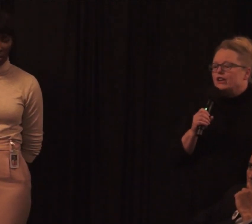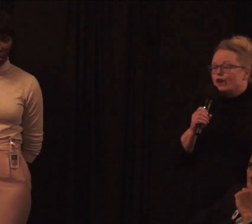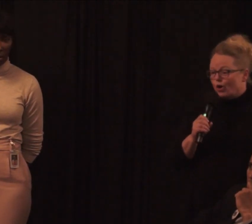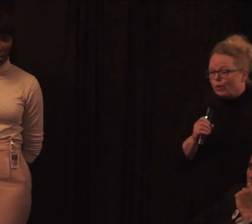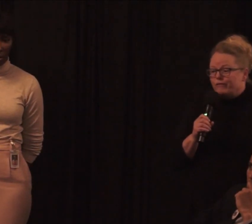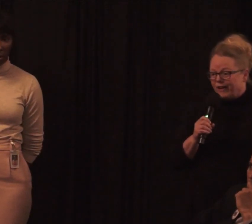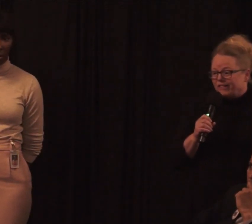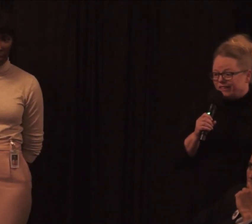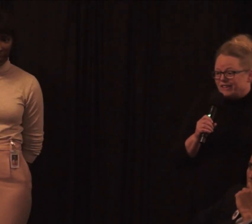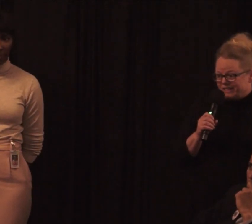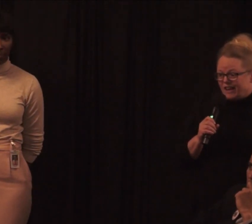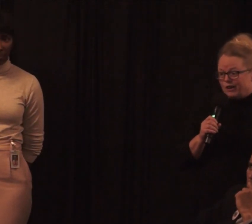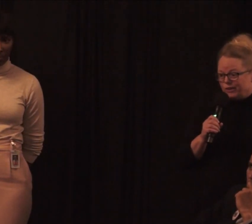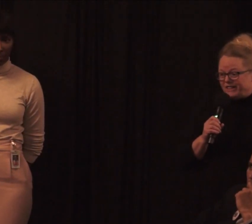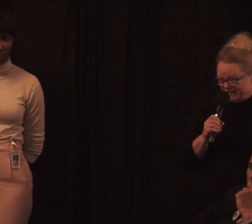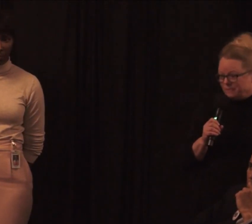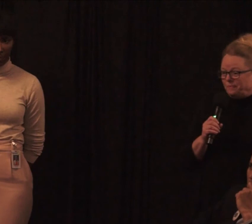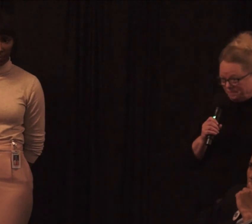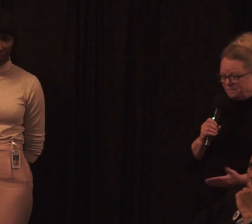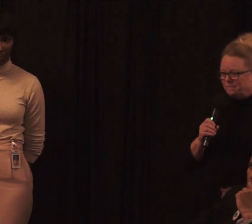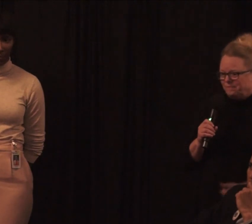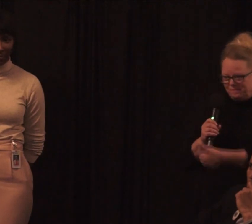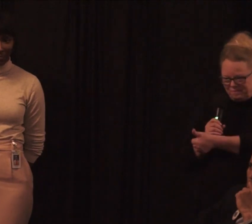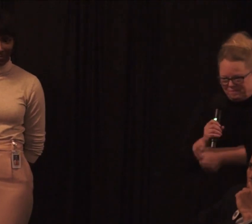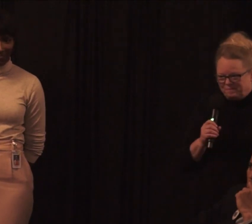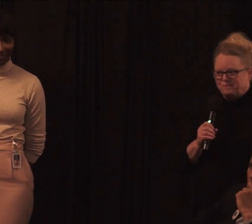And they know, in fact, that that's not how it is.